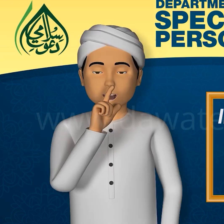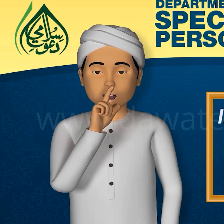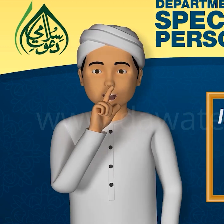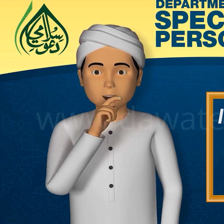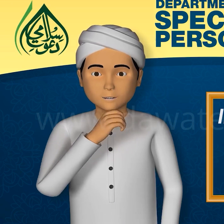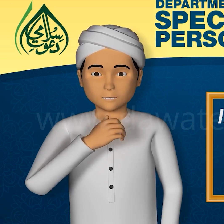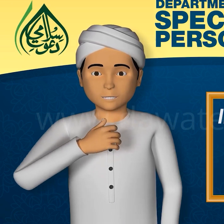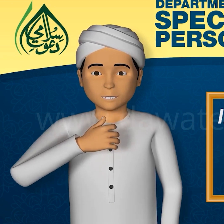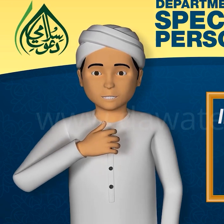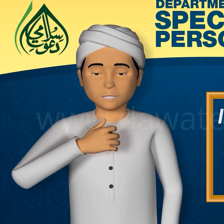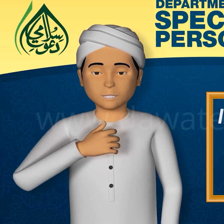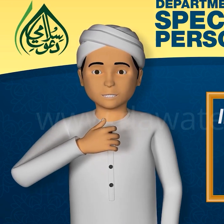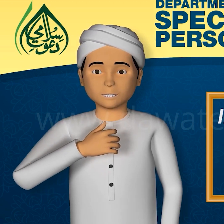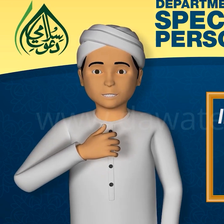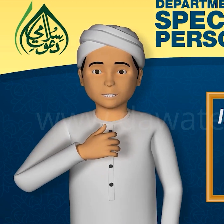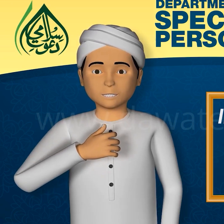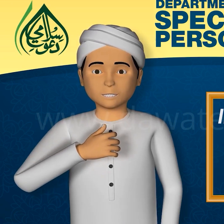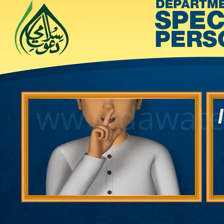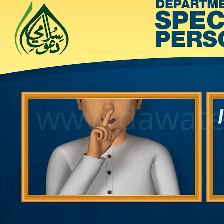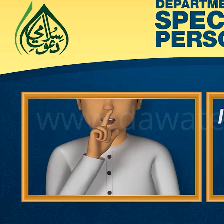Jalan